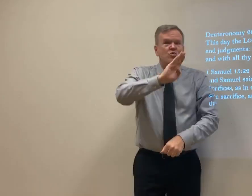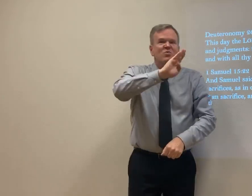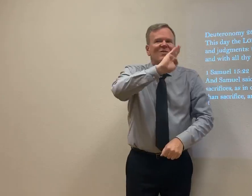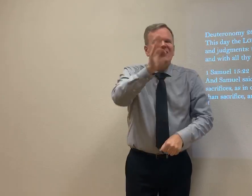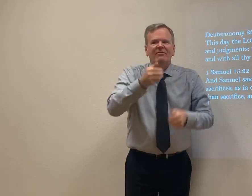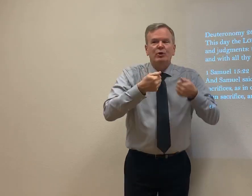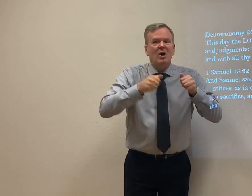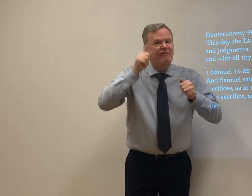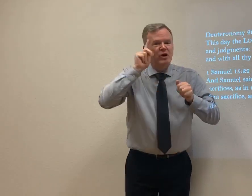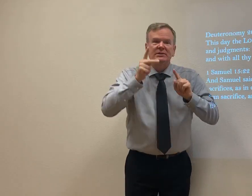third time.